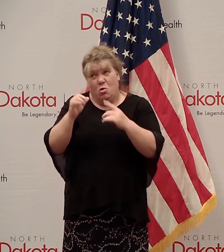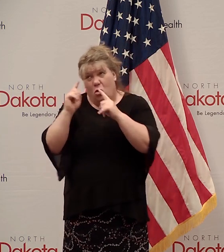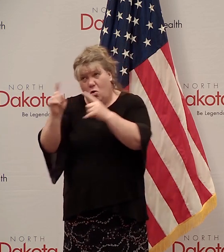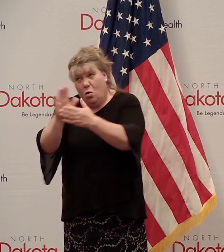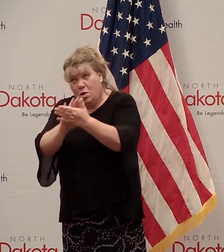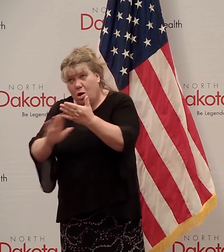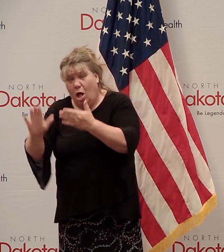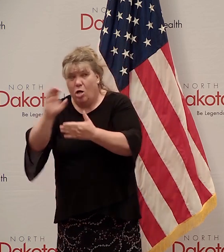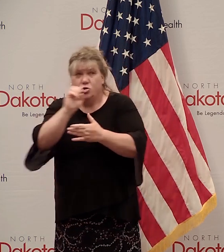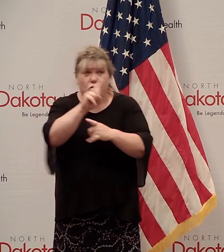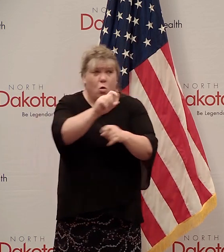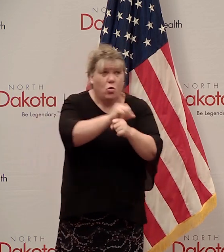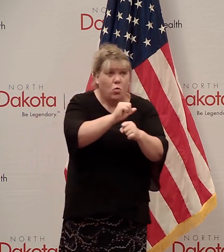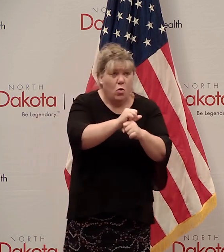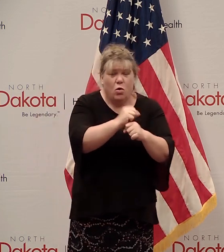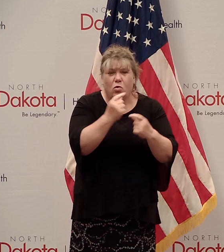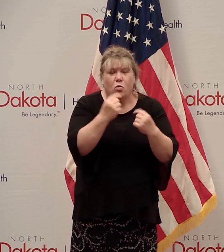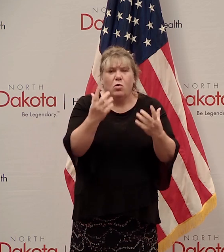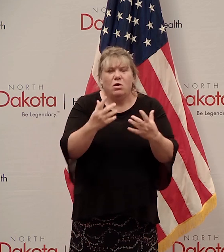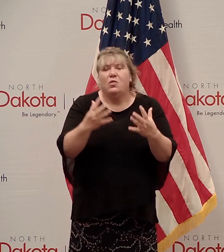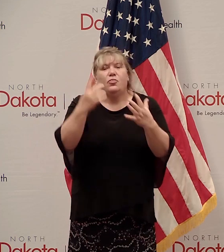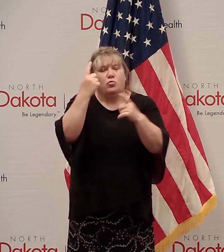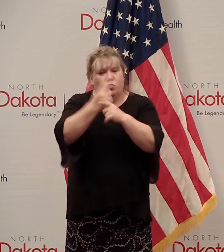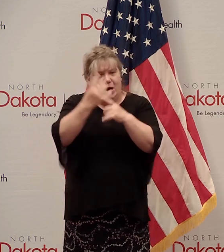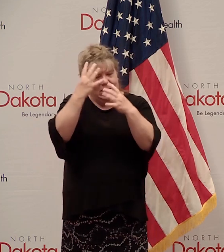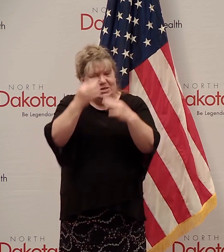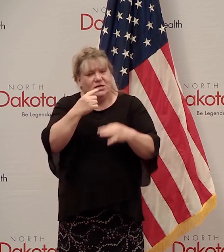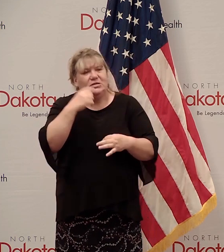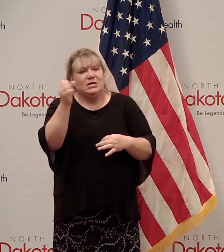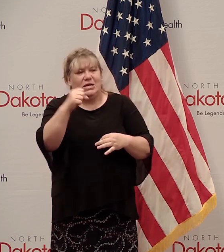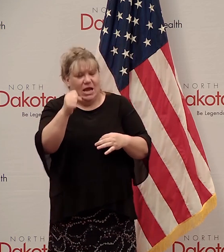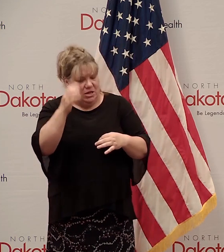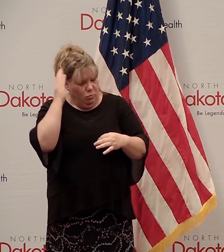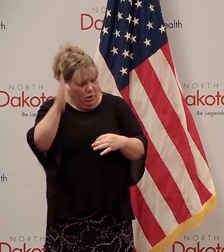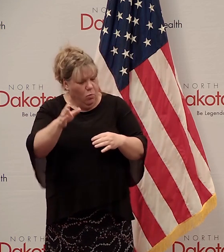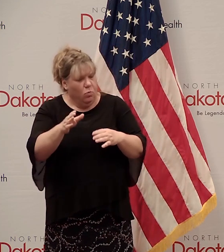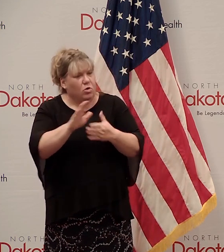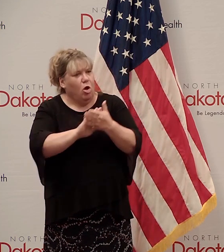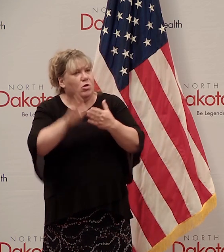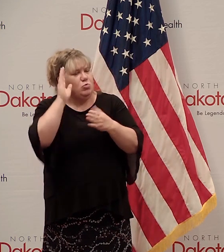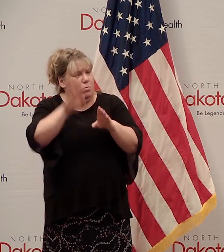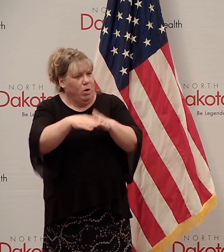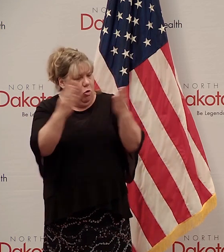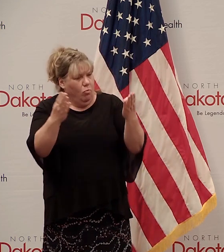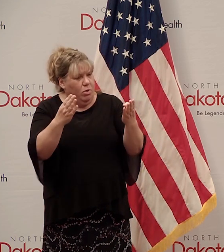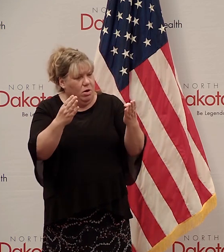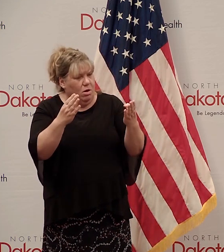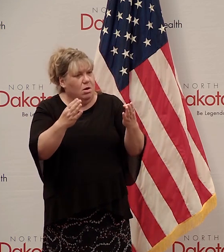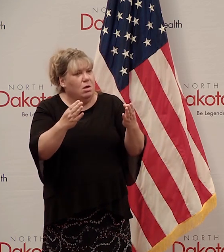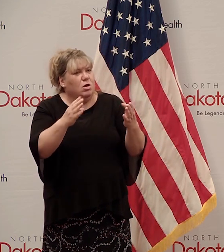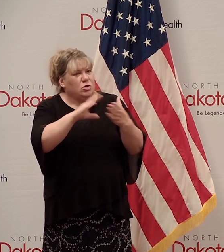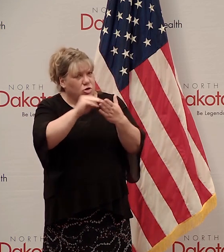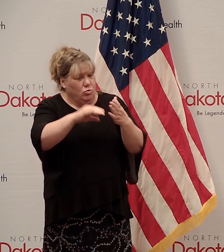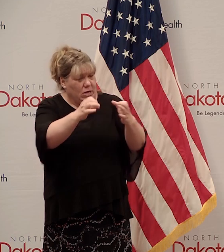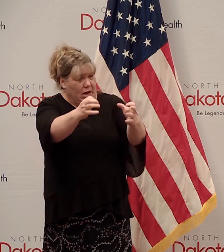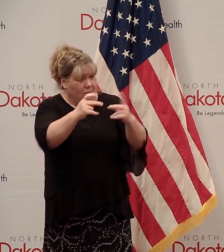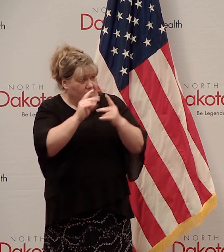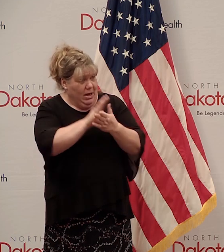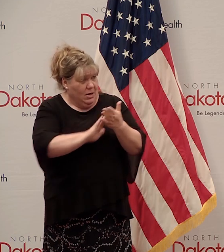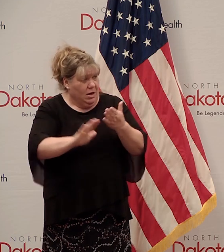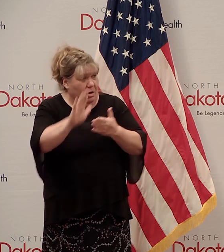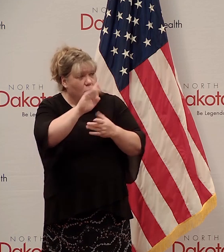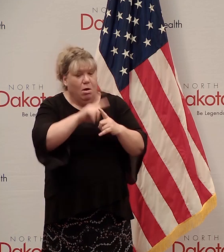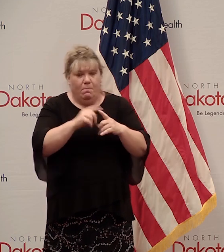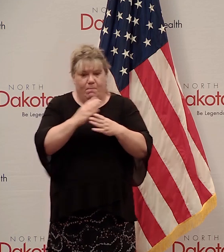the right decision is to get out there and say, yes, we're going to be open and we're going to do it on campus between now and then. If